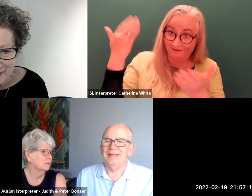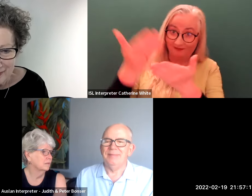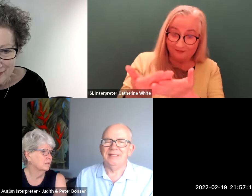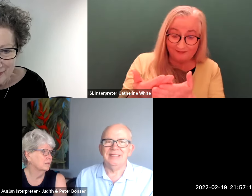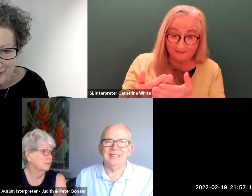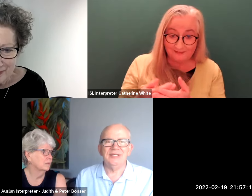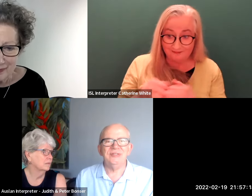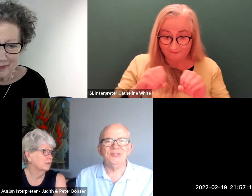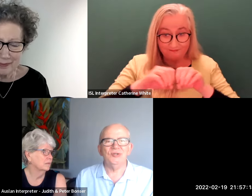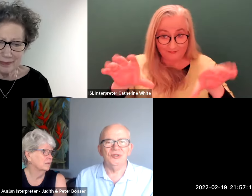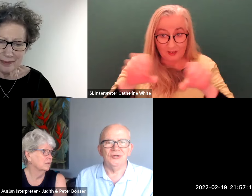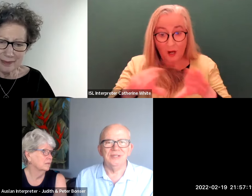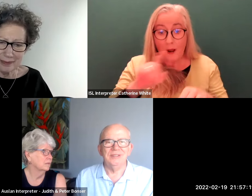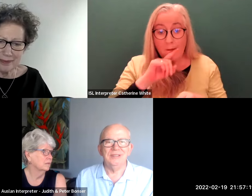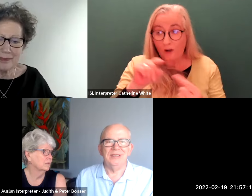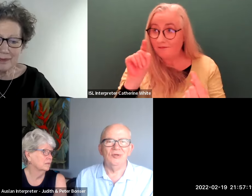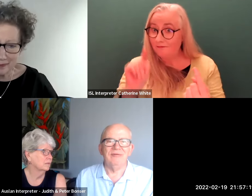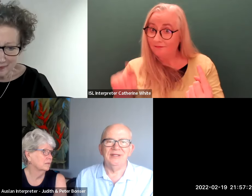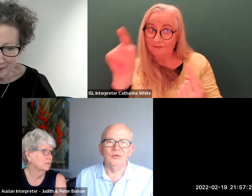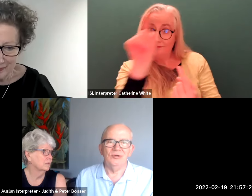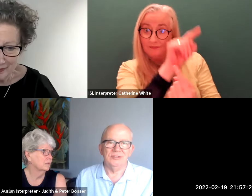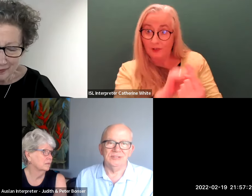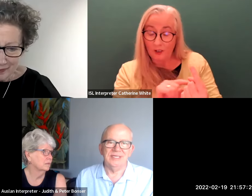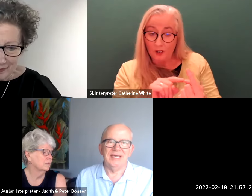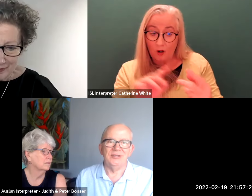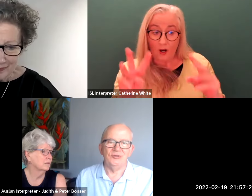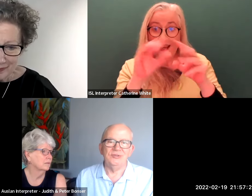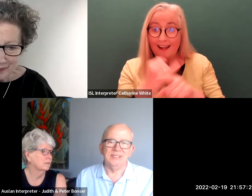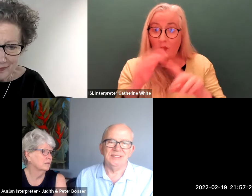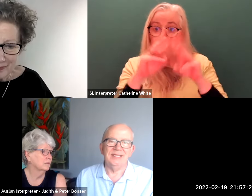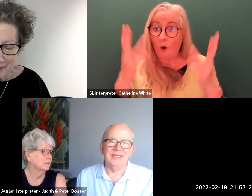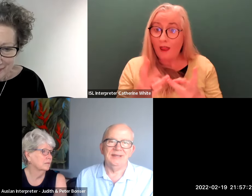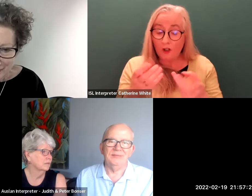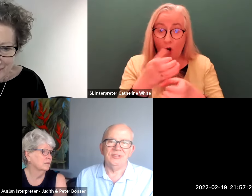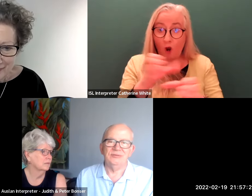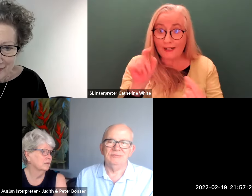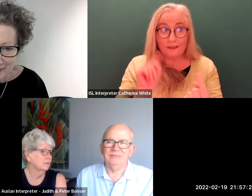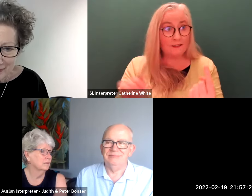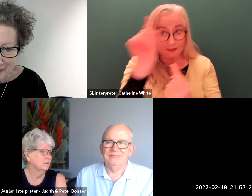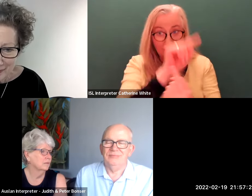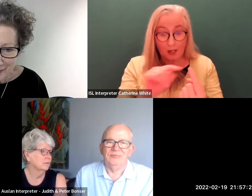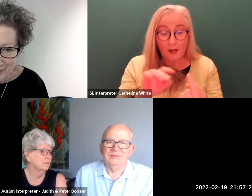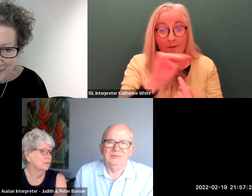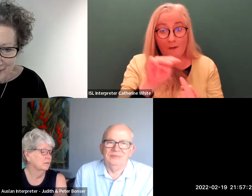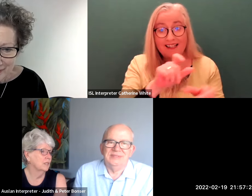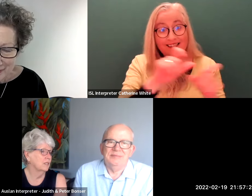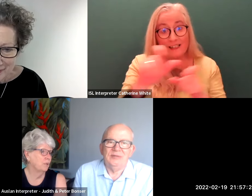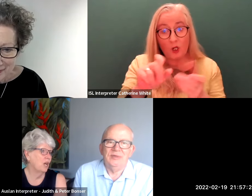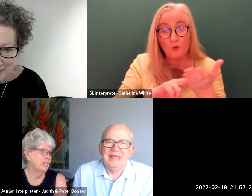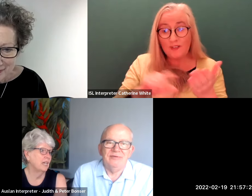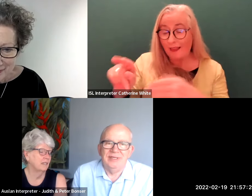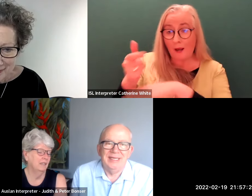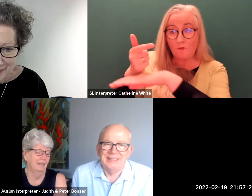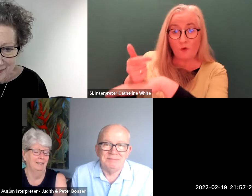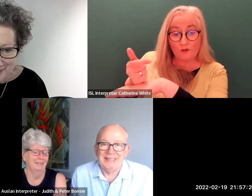and but countries took it on all around the world and used it um which was something